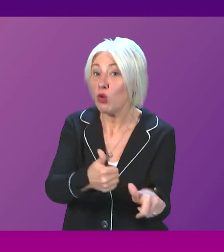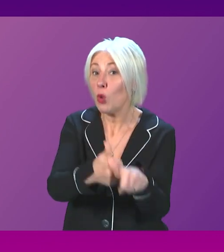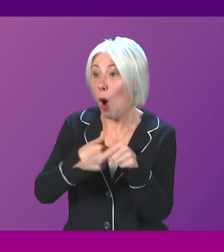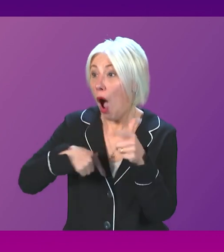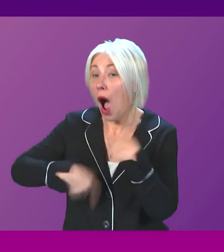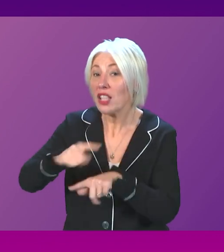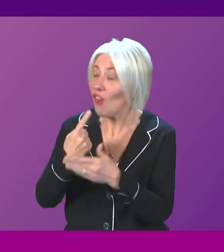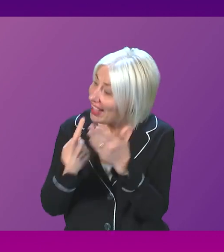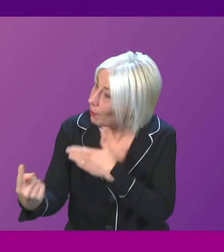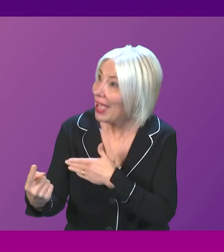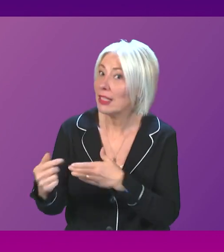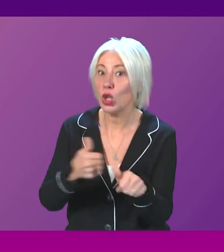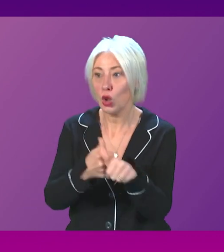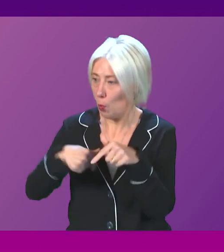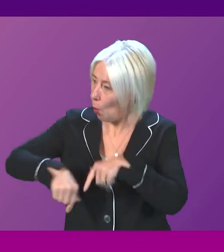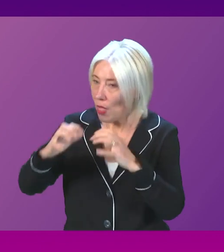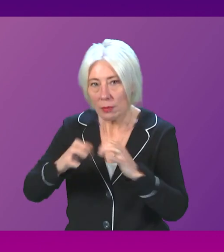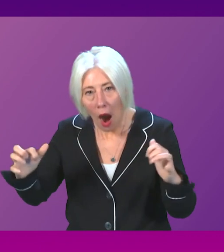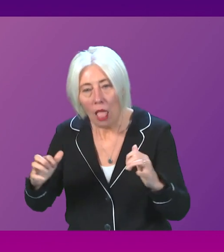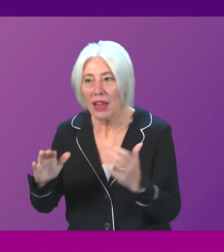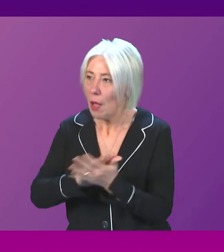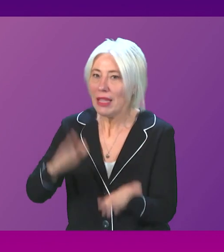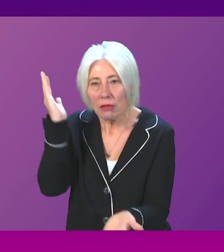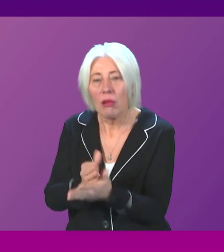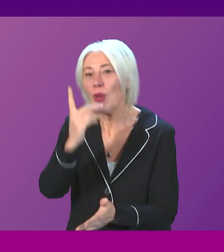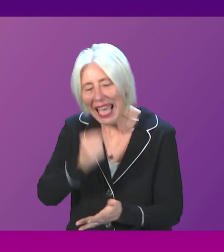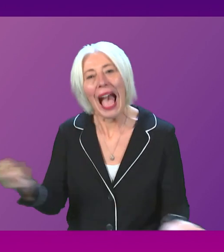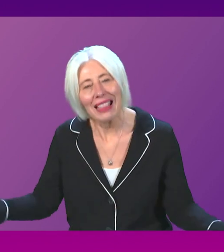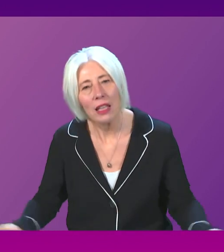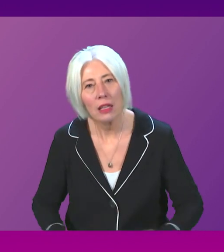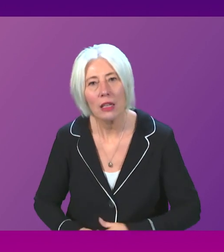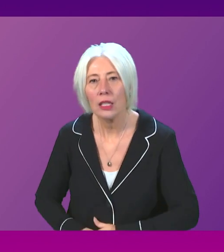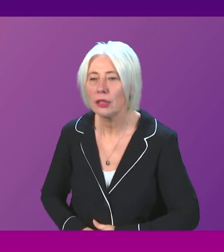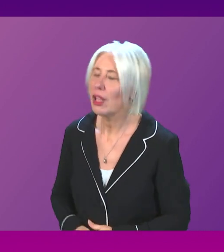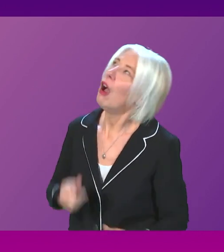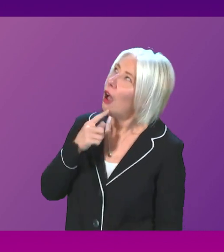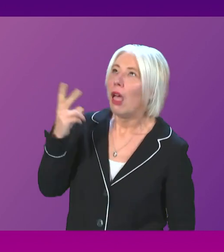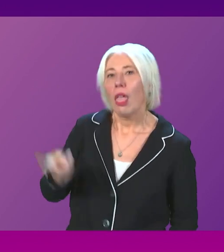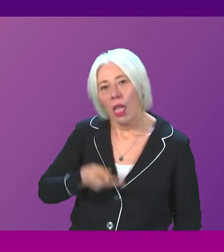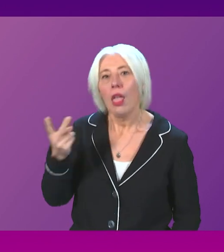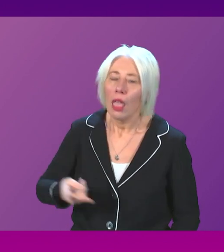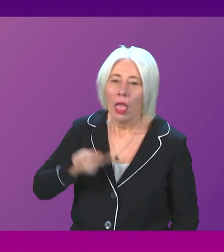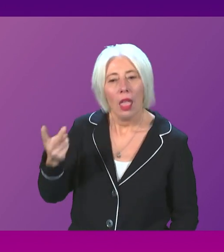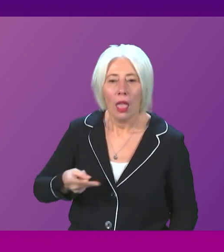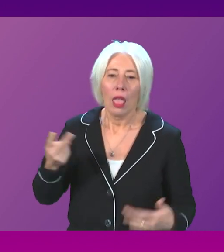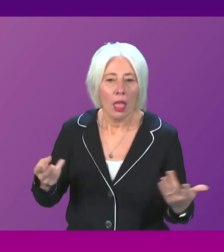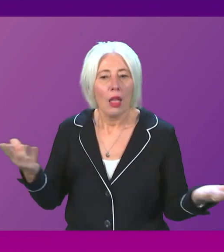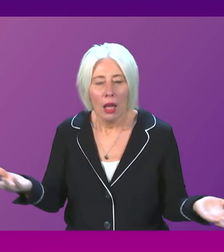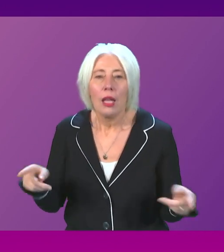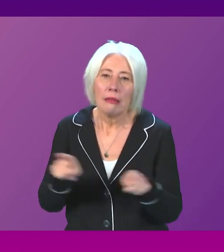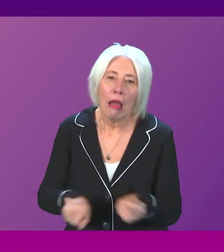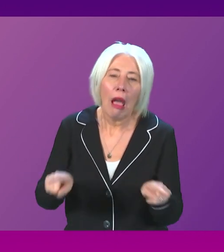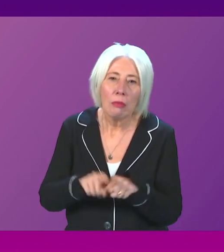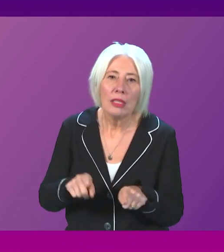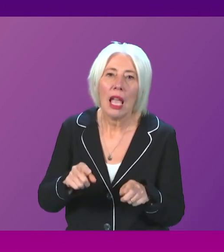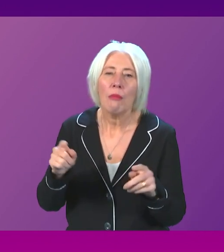so that we can? Anas Sarwar. Here we go, here we go. The old slogan